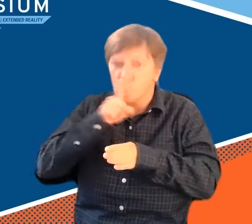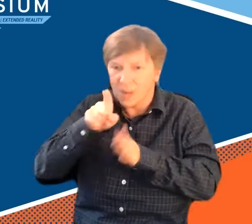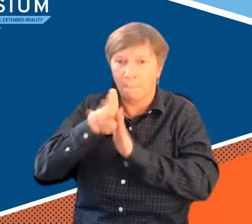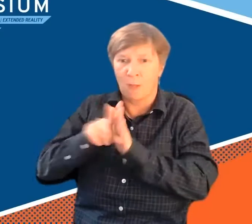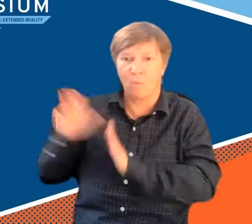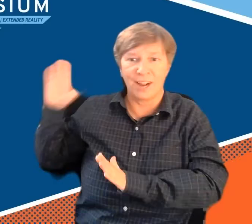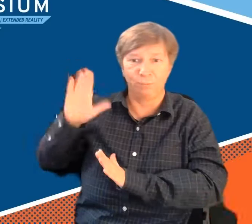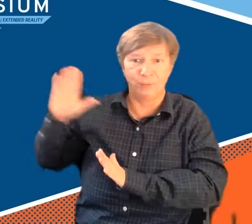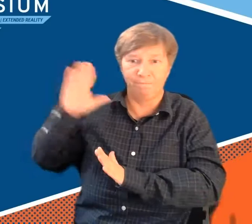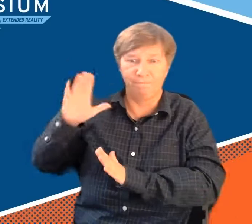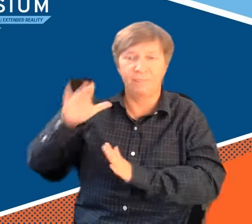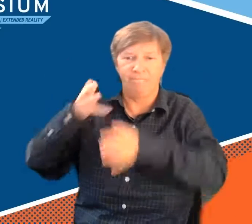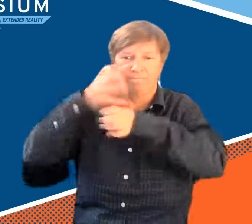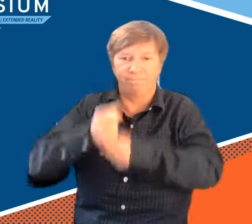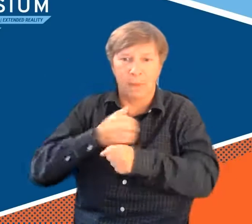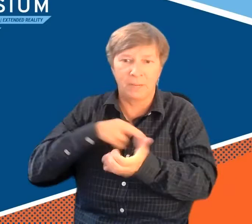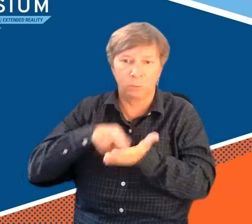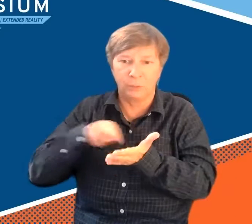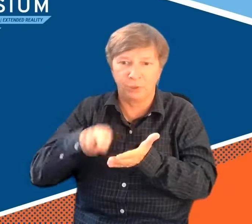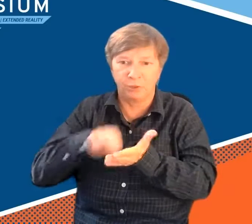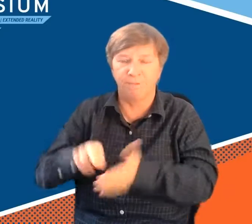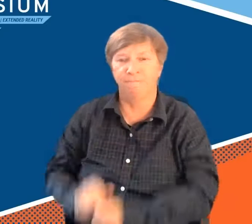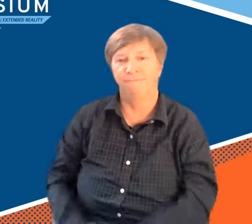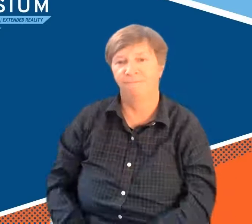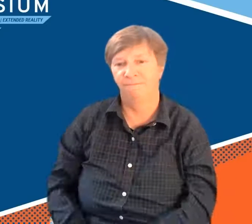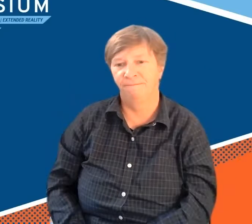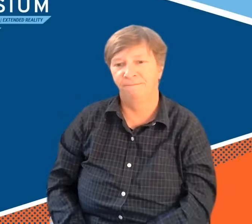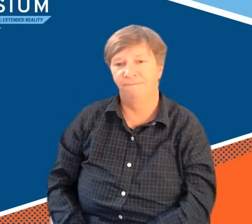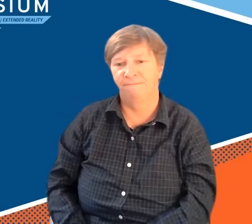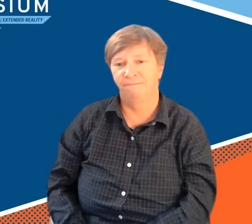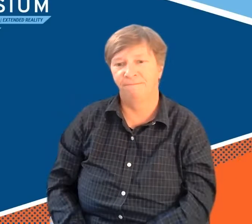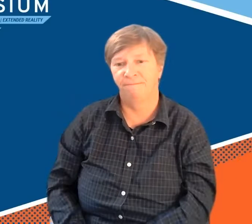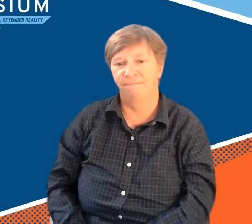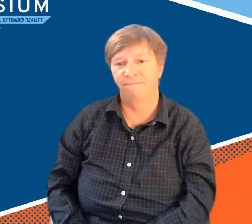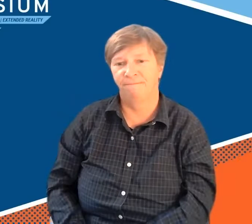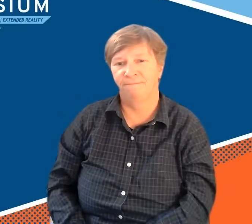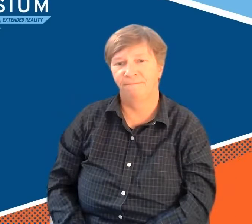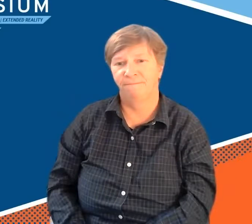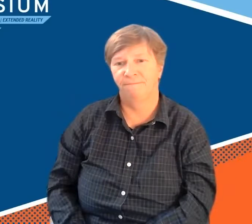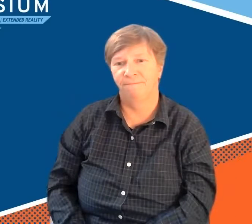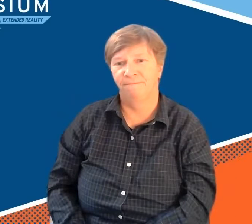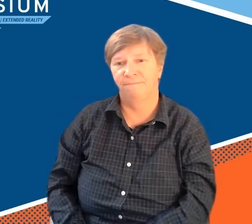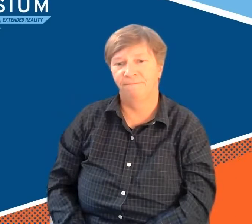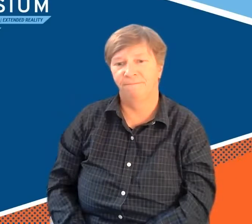are not helpful. Professional backgrounds are the best. So that's what we've been researching in my lab.